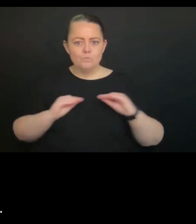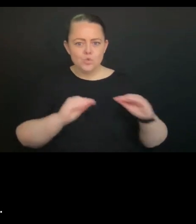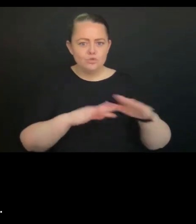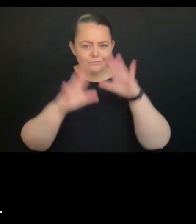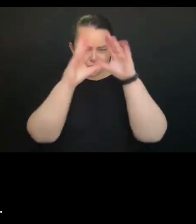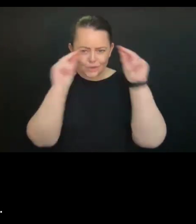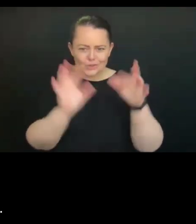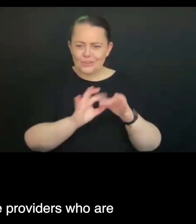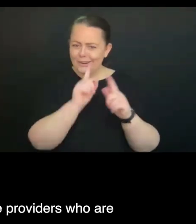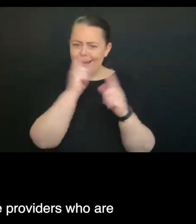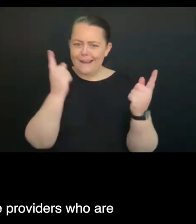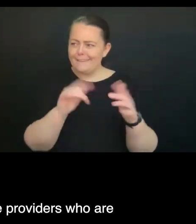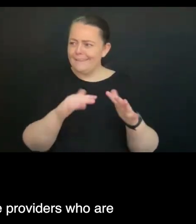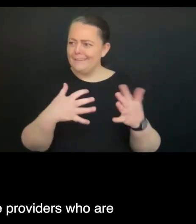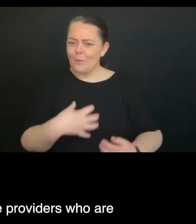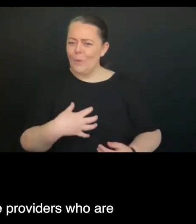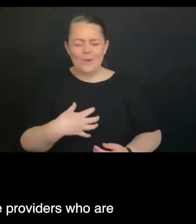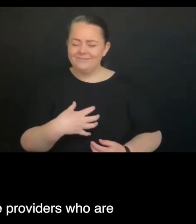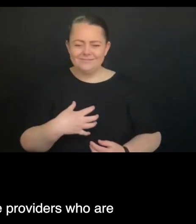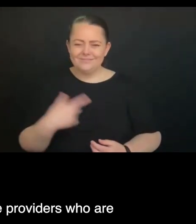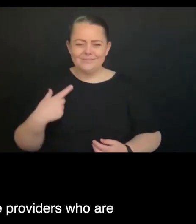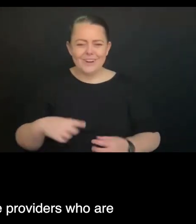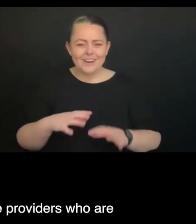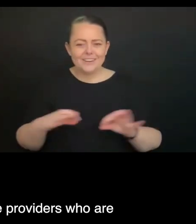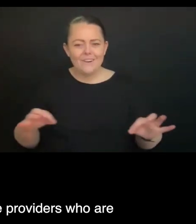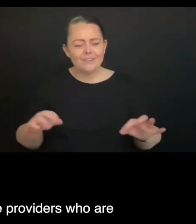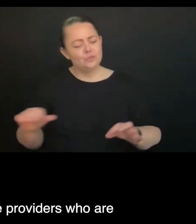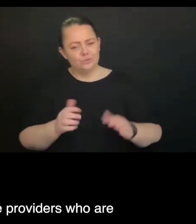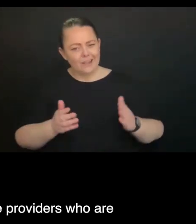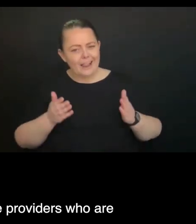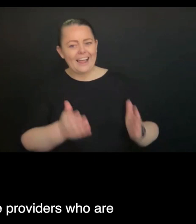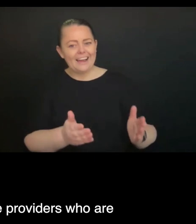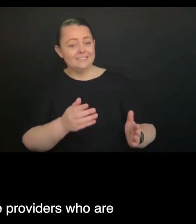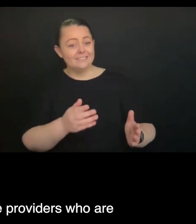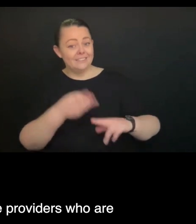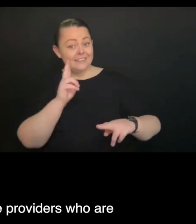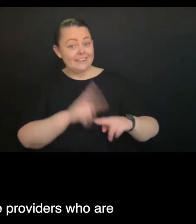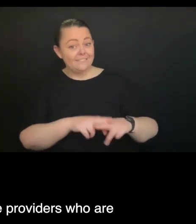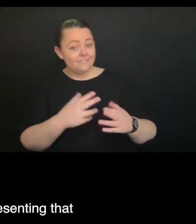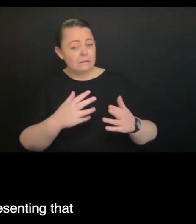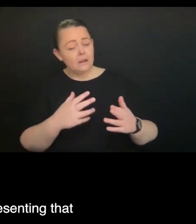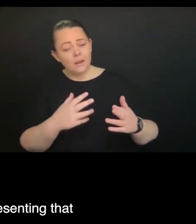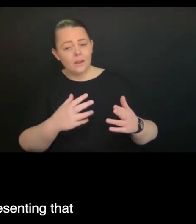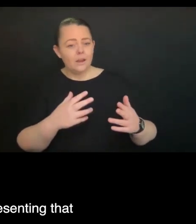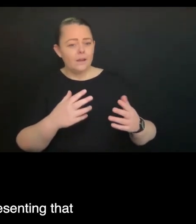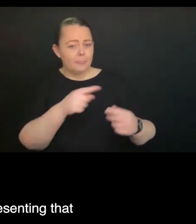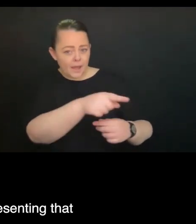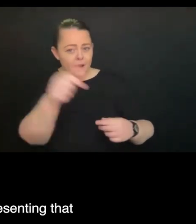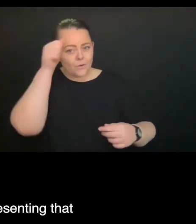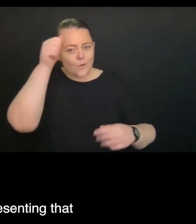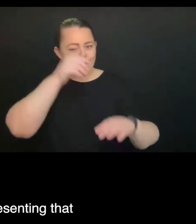to get that balance right. And I would, as Josh said, encourage providers who are having some,